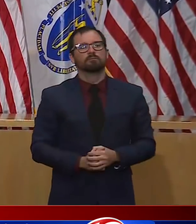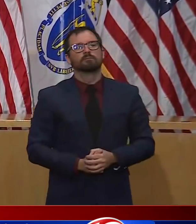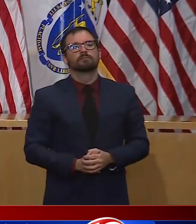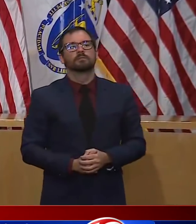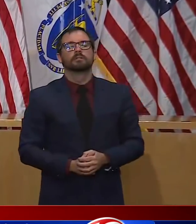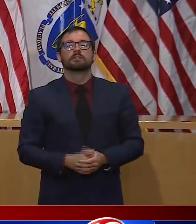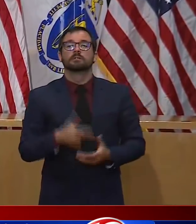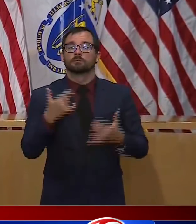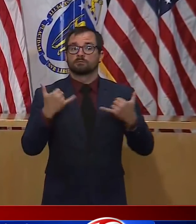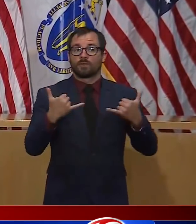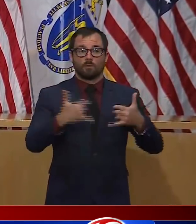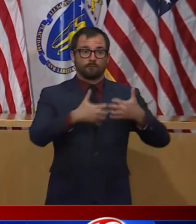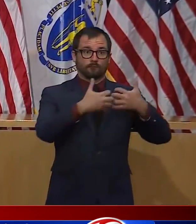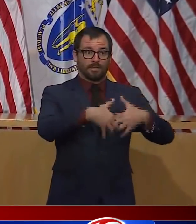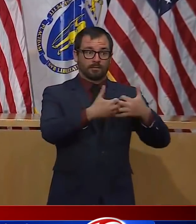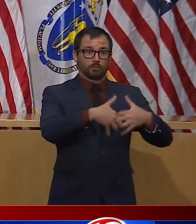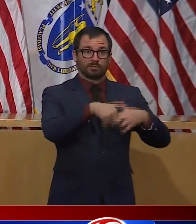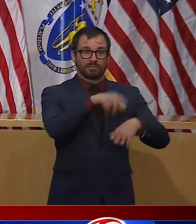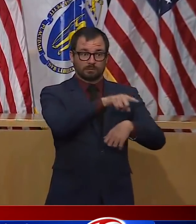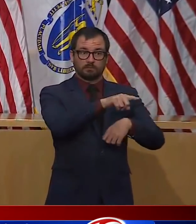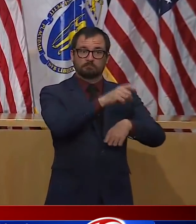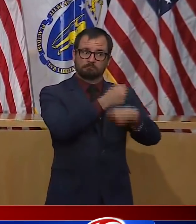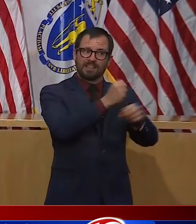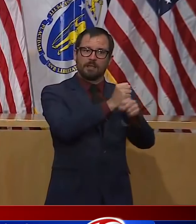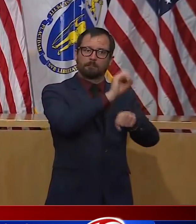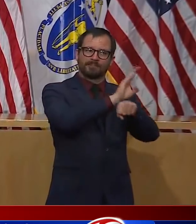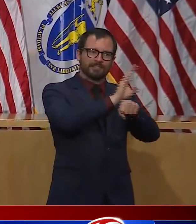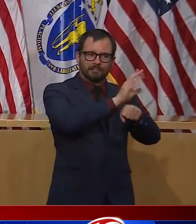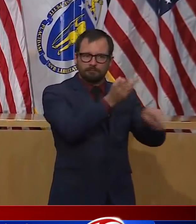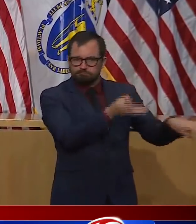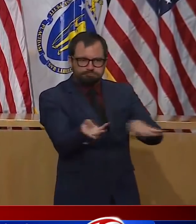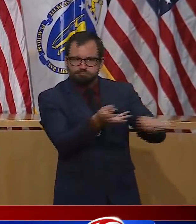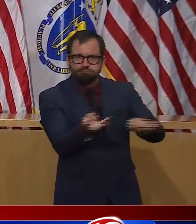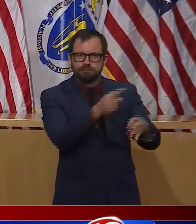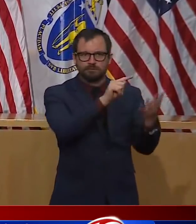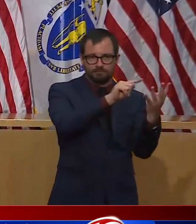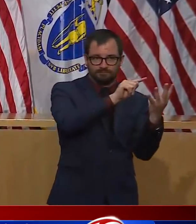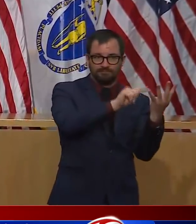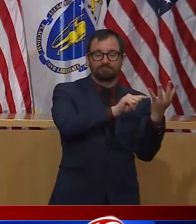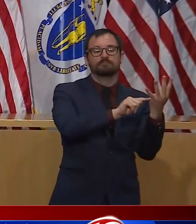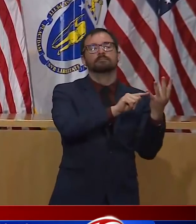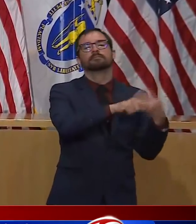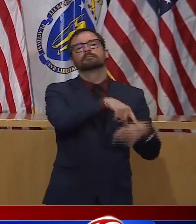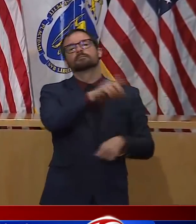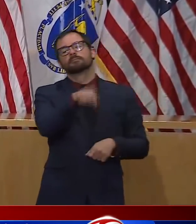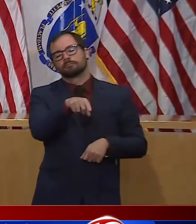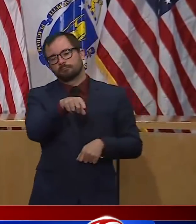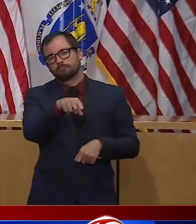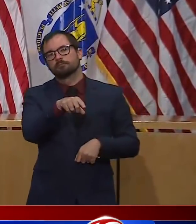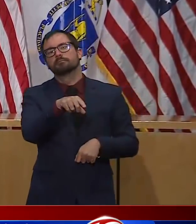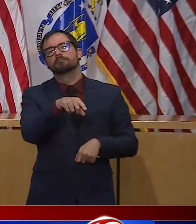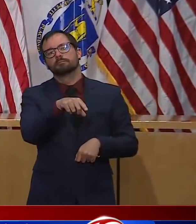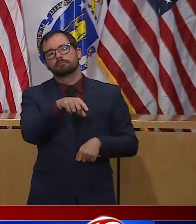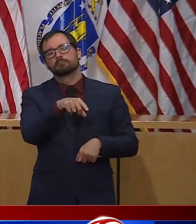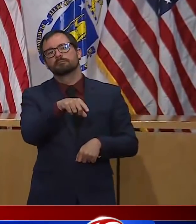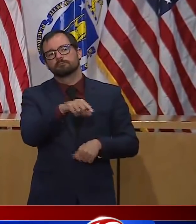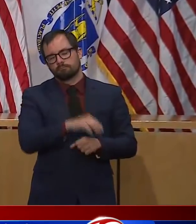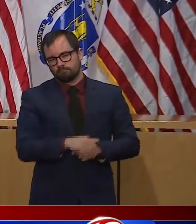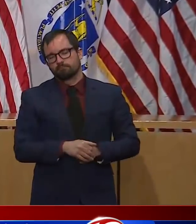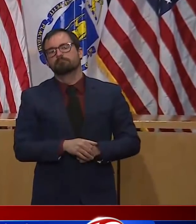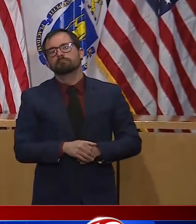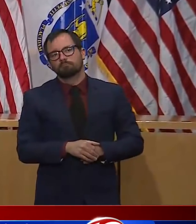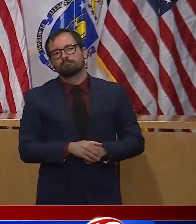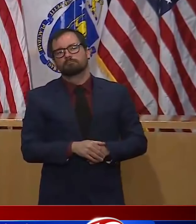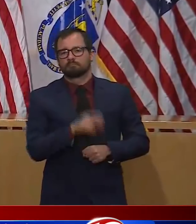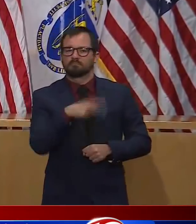developed, have limited face-to-face and customer interactions. And many similar operations open now under the